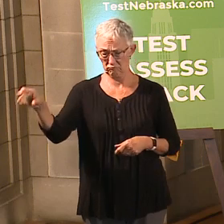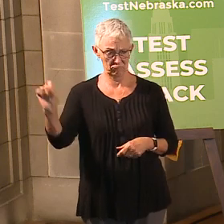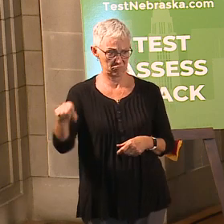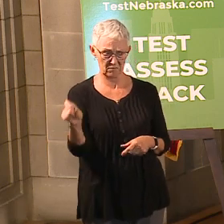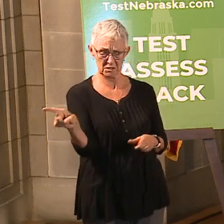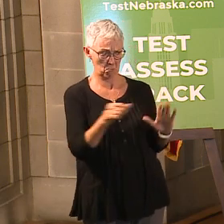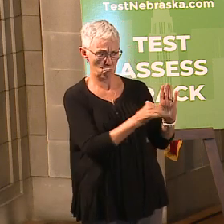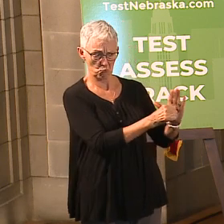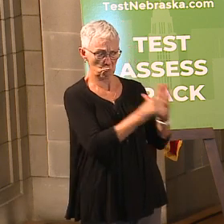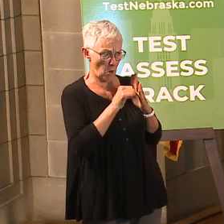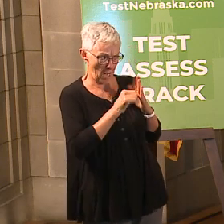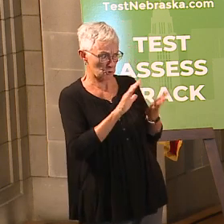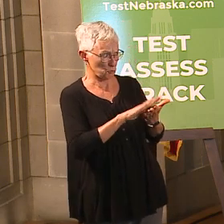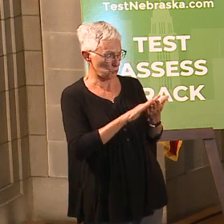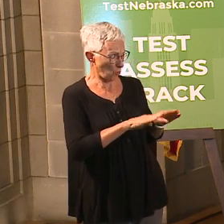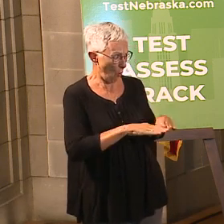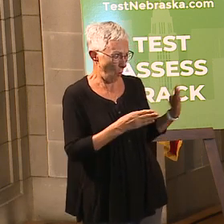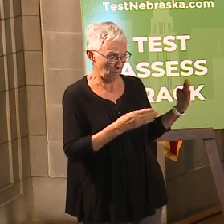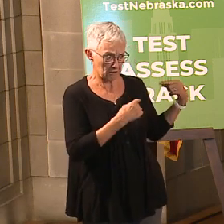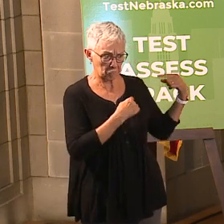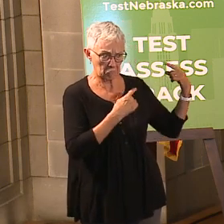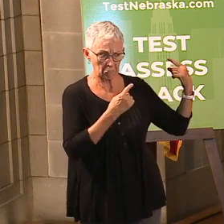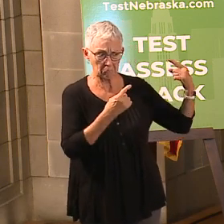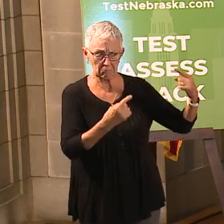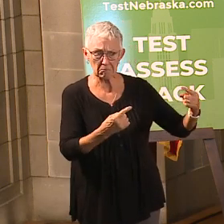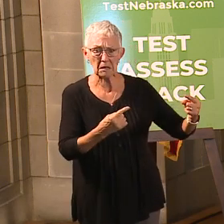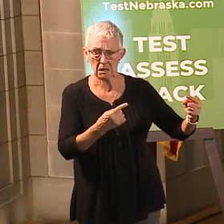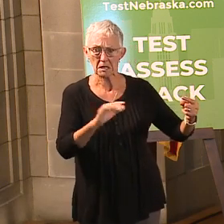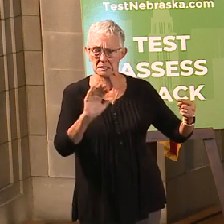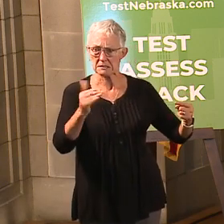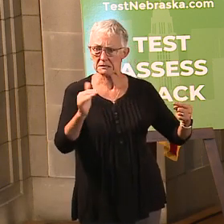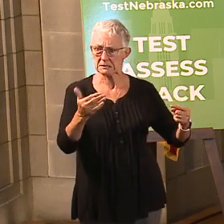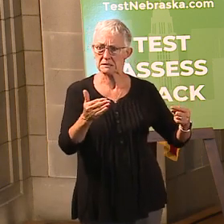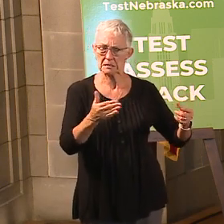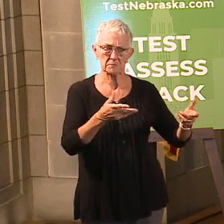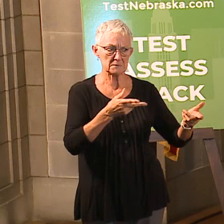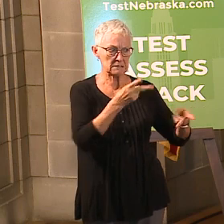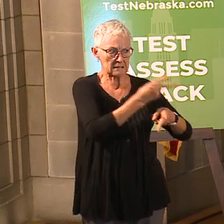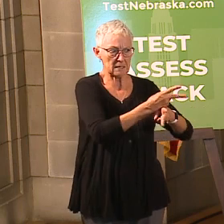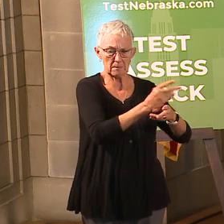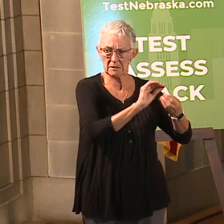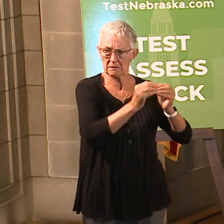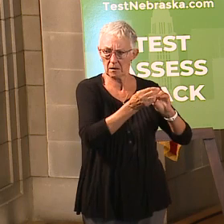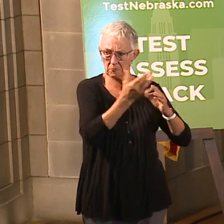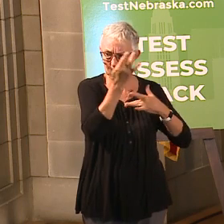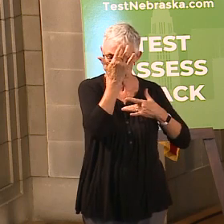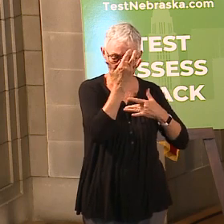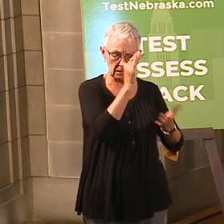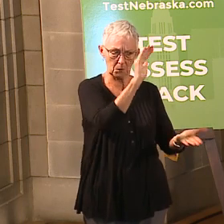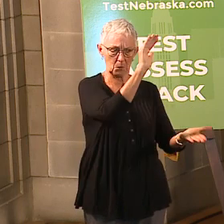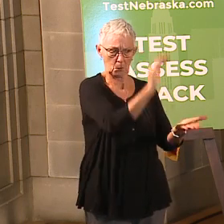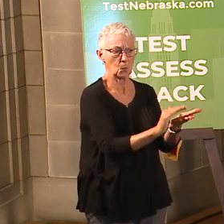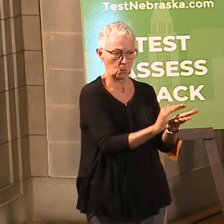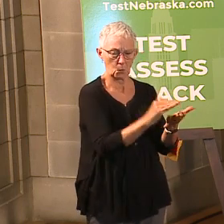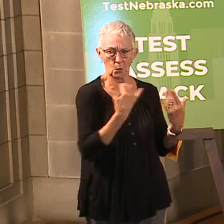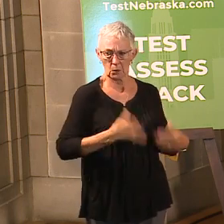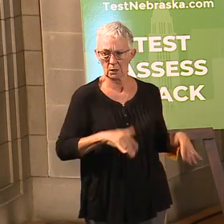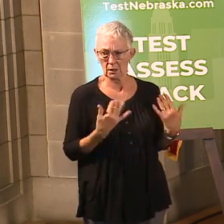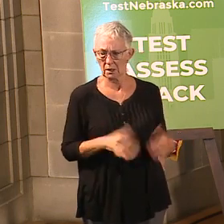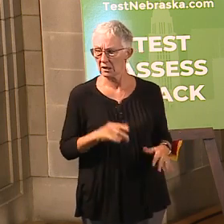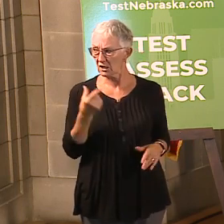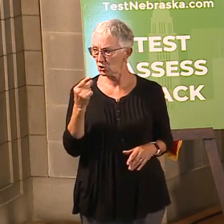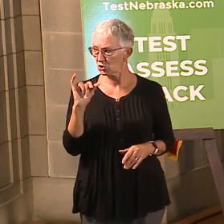so very, so I think you're right. The steps schools have taken and have worked and it has been a successful opening the school year. And, Gina, if I can just